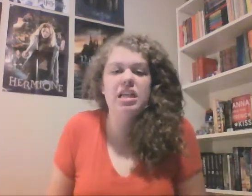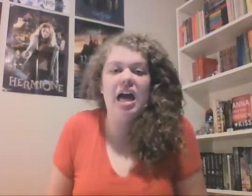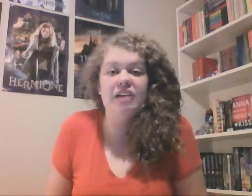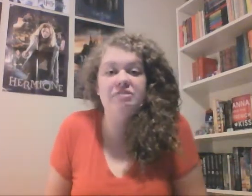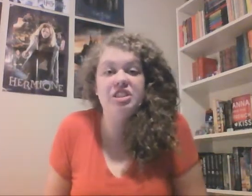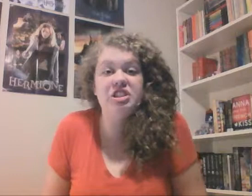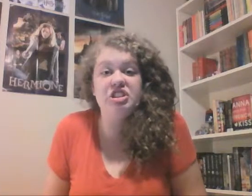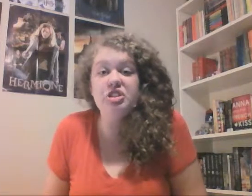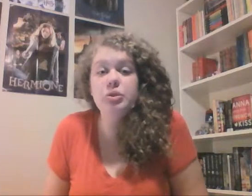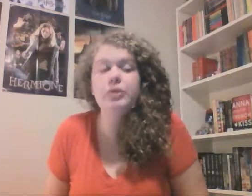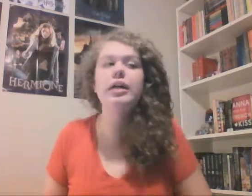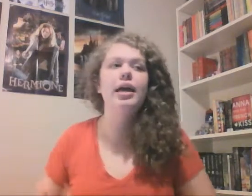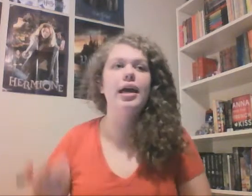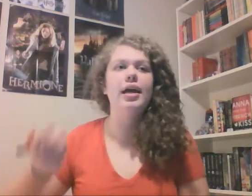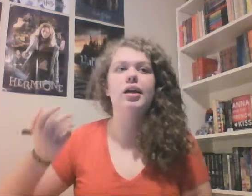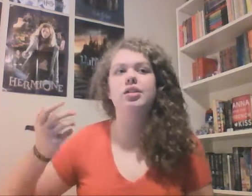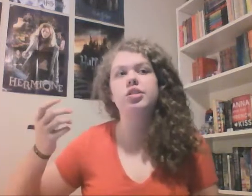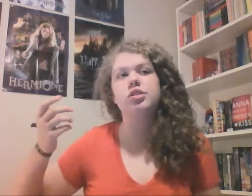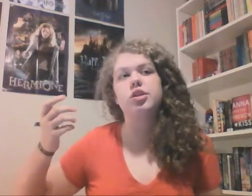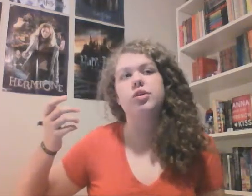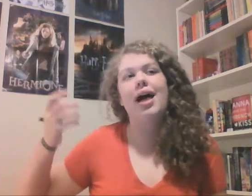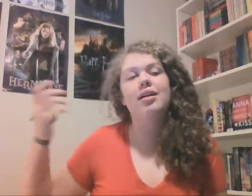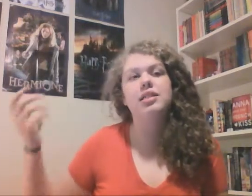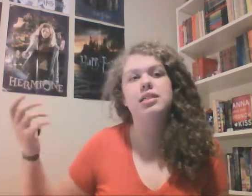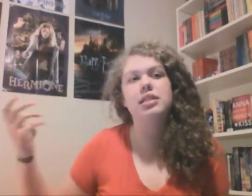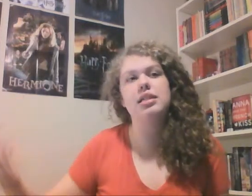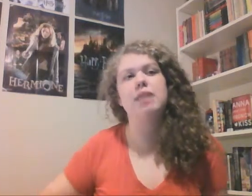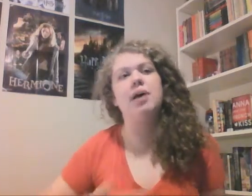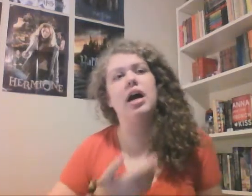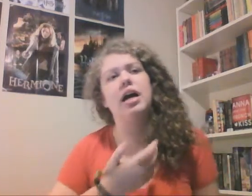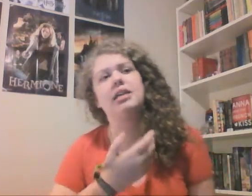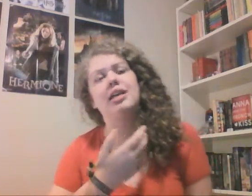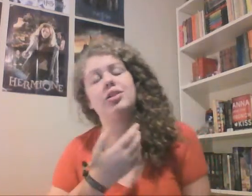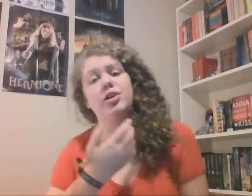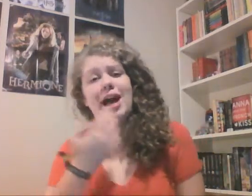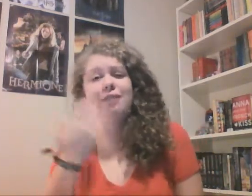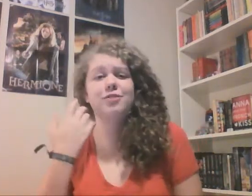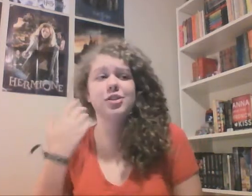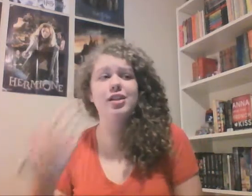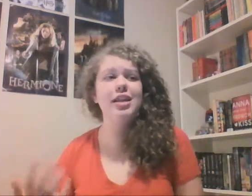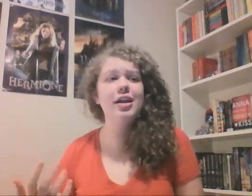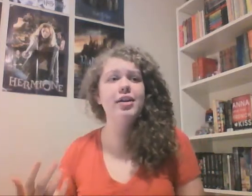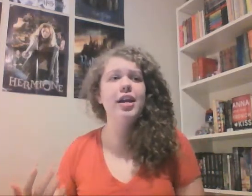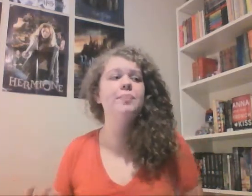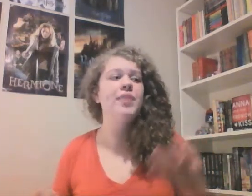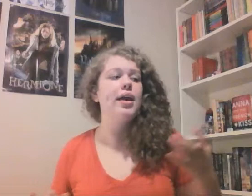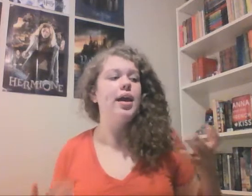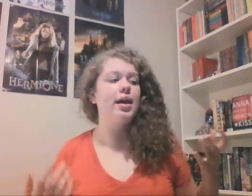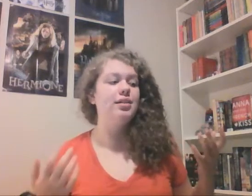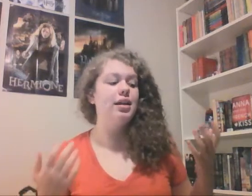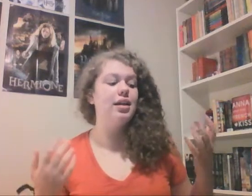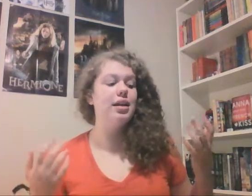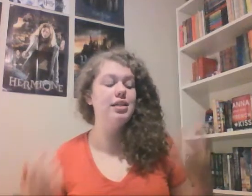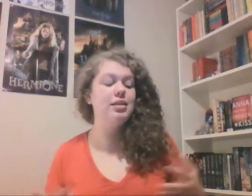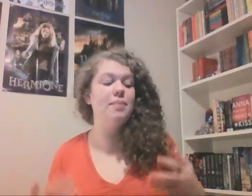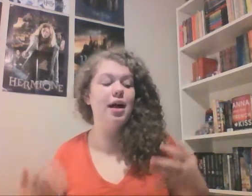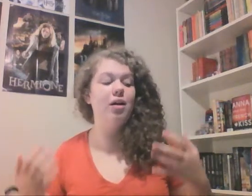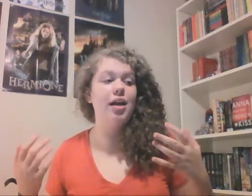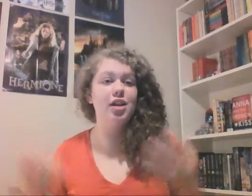they have to do. And so Alec is to stay behind and look after Clary and Isabel and